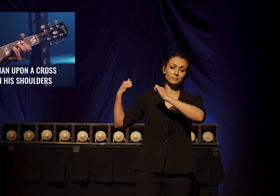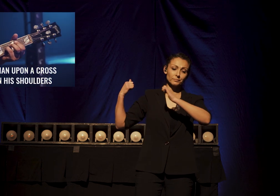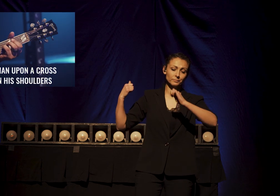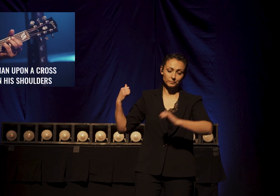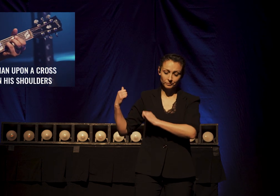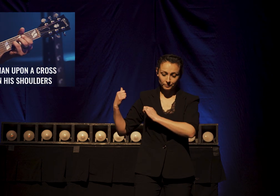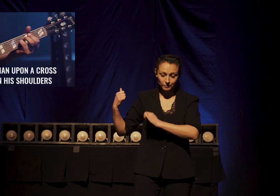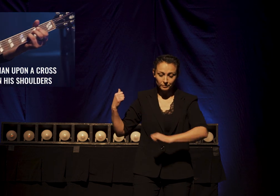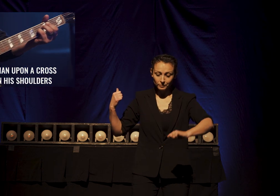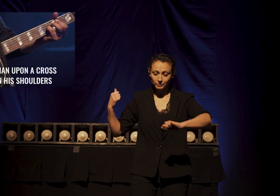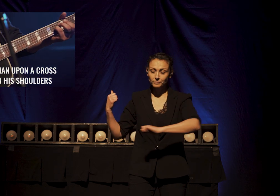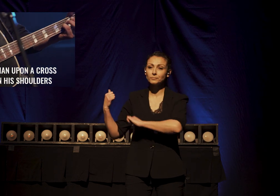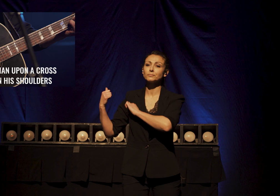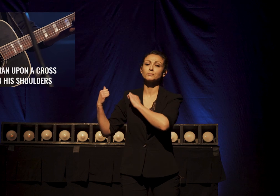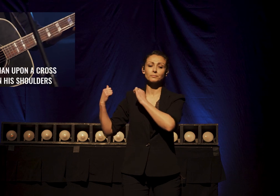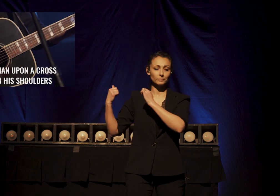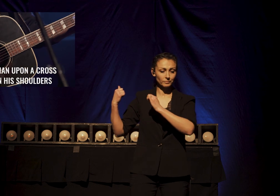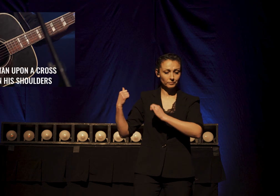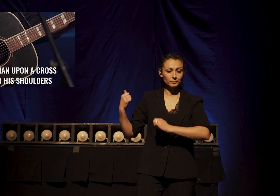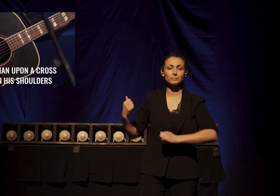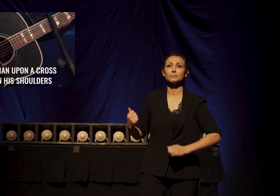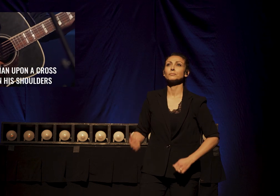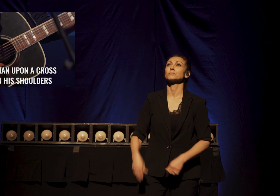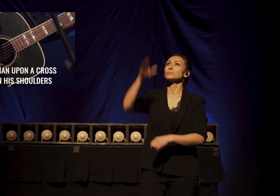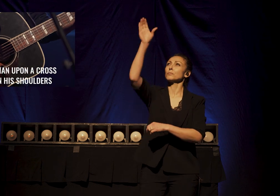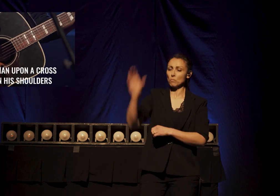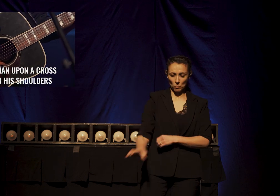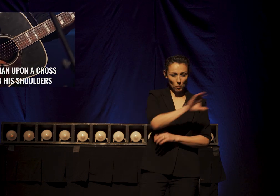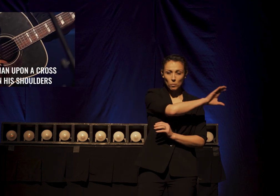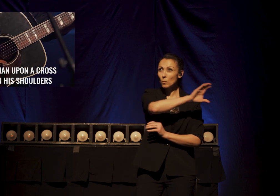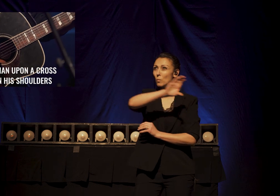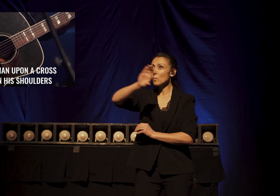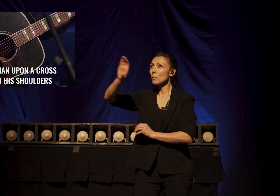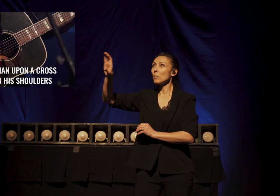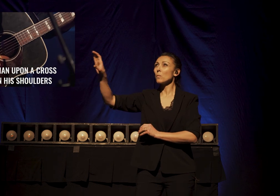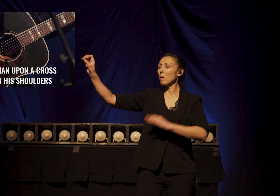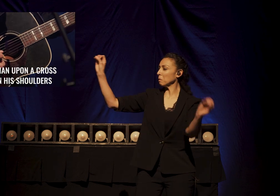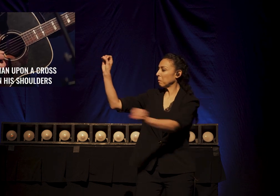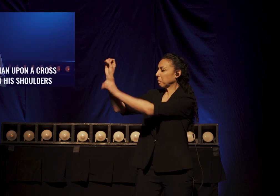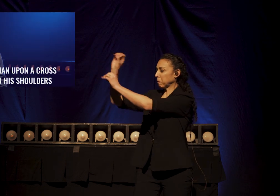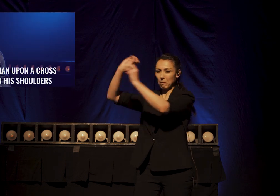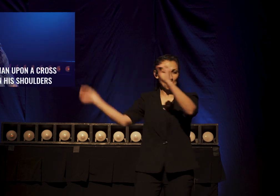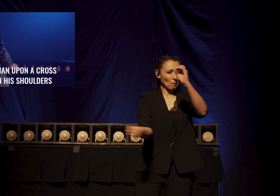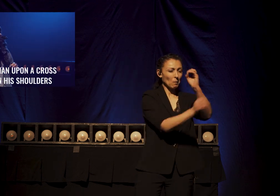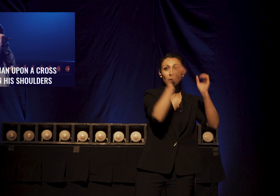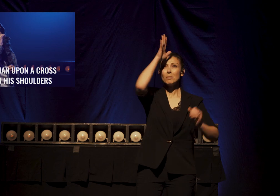Behold the man upon the cross, my sin